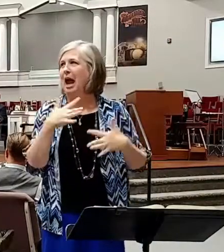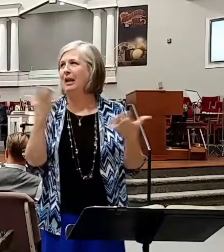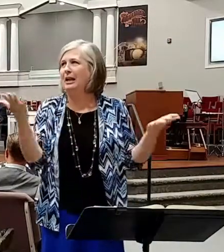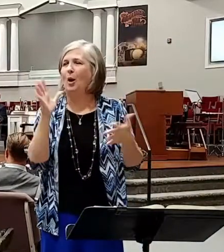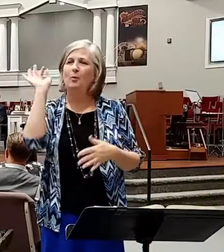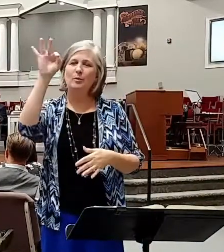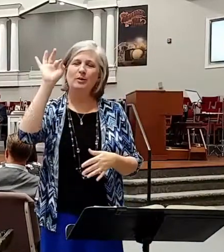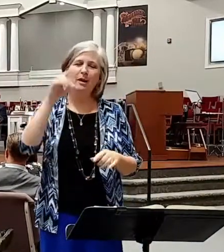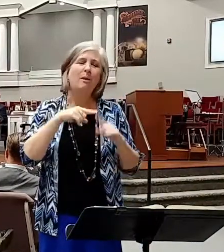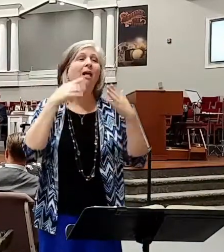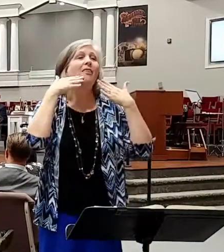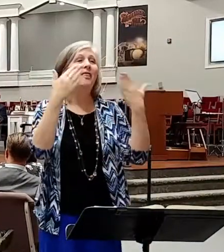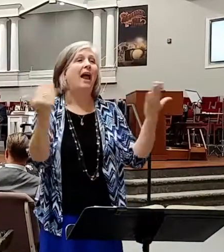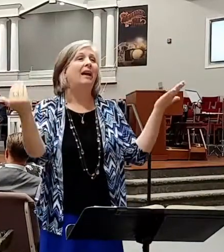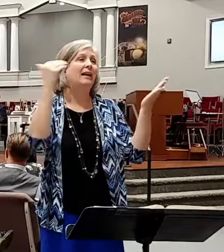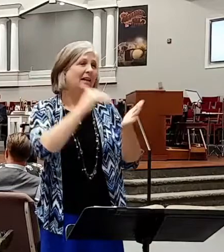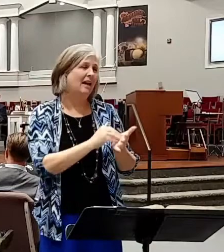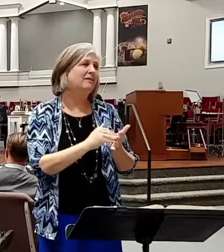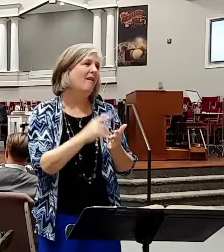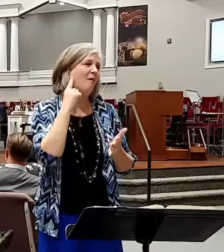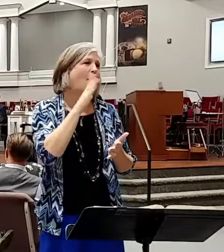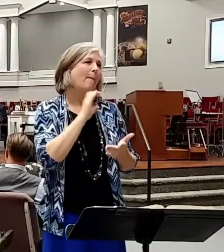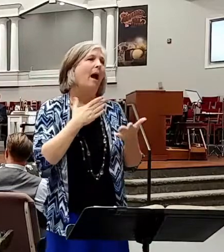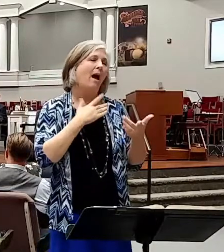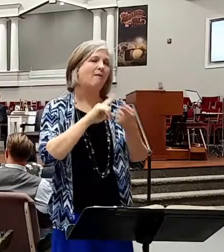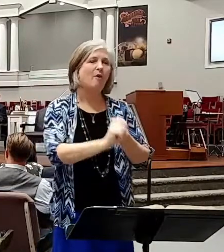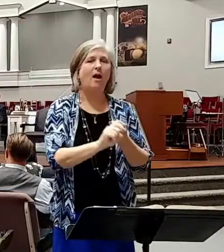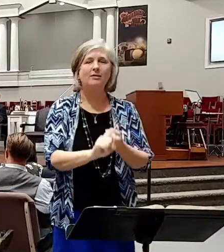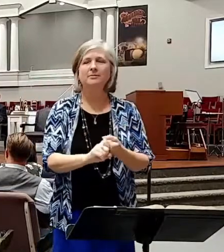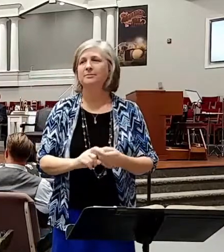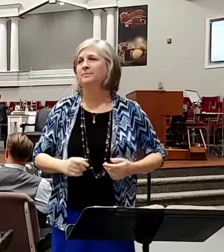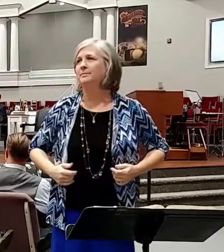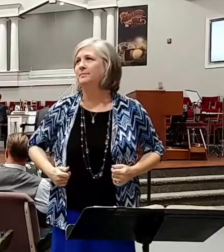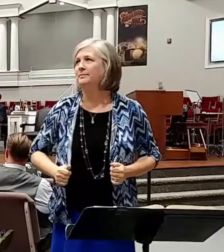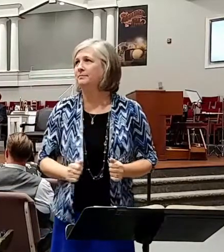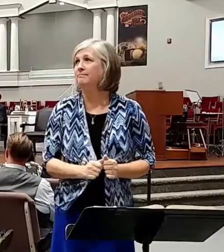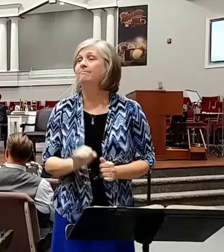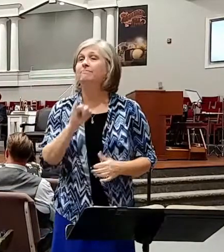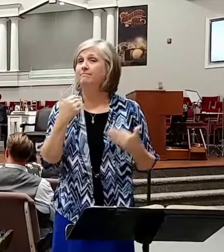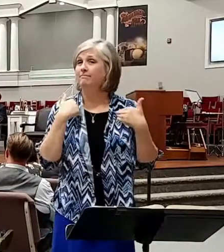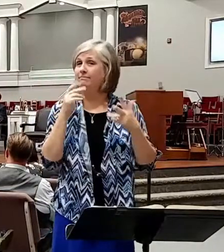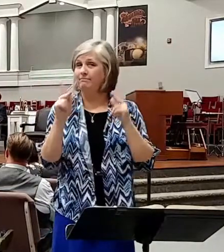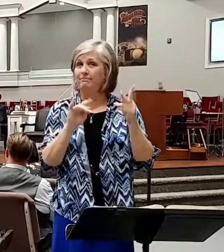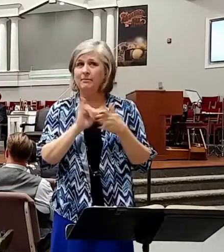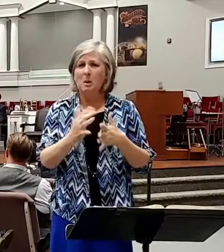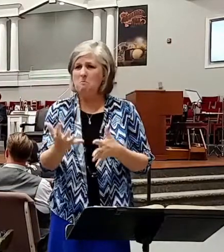thank you again for being my friend. Matter of fact, I've got people that get mad at me because I'm your friend.